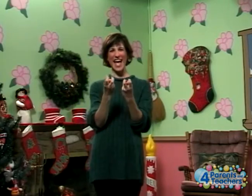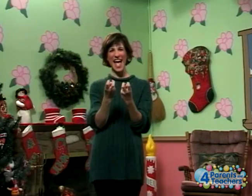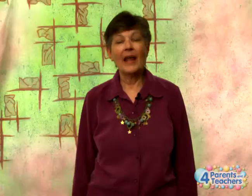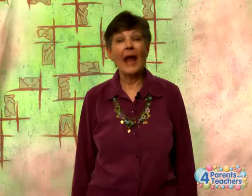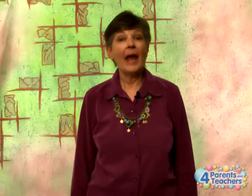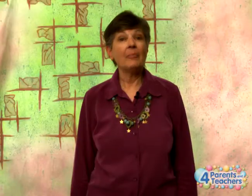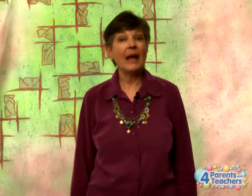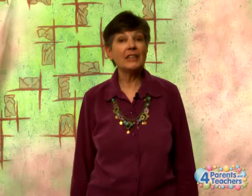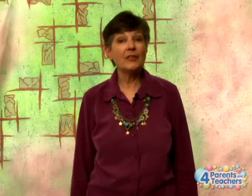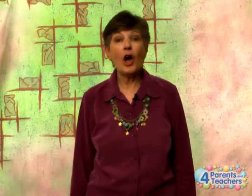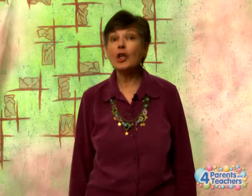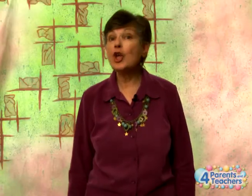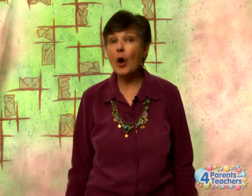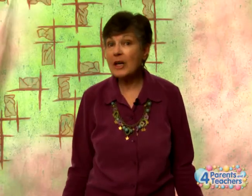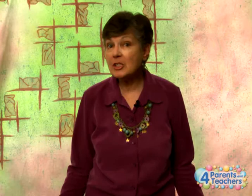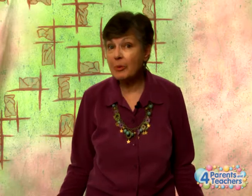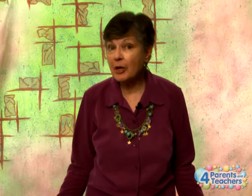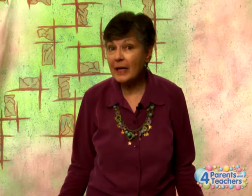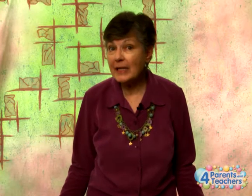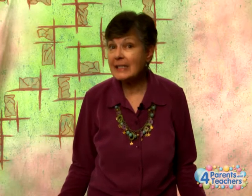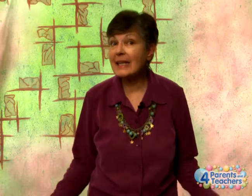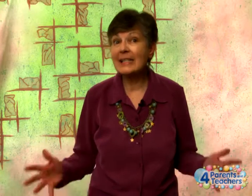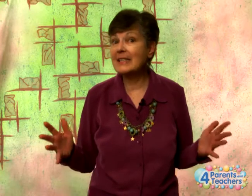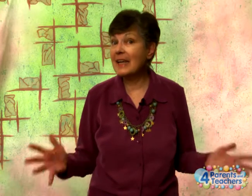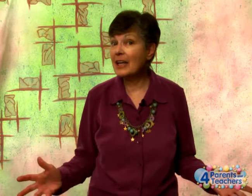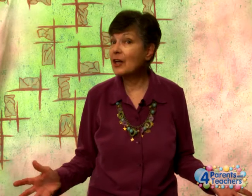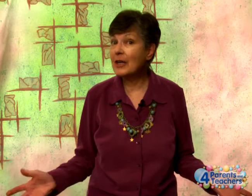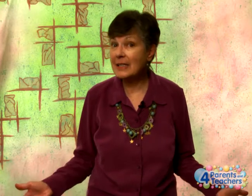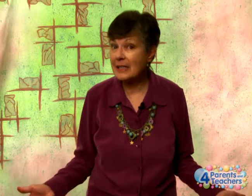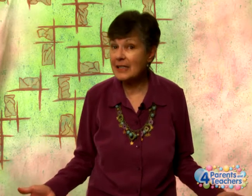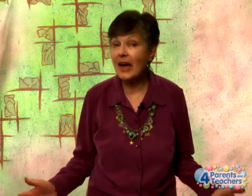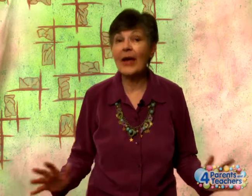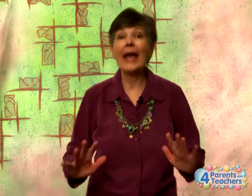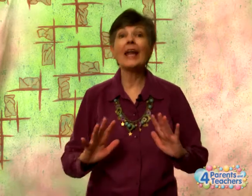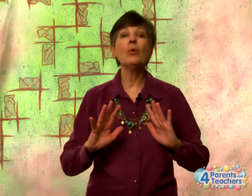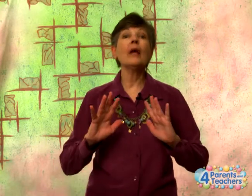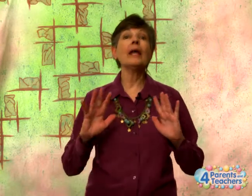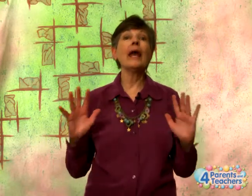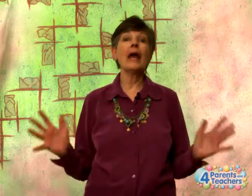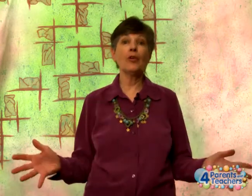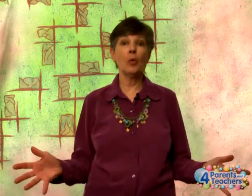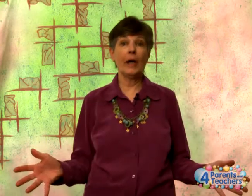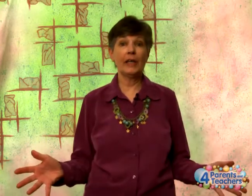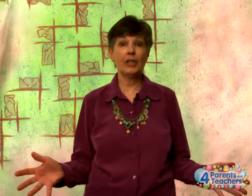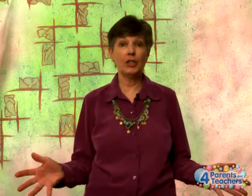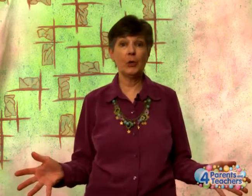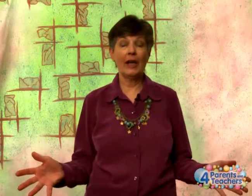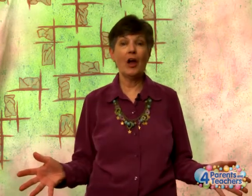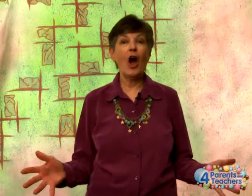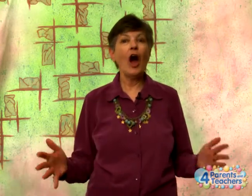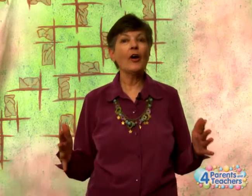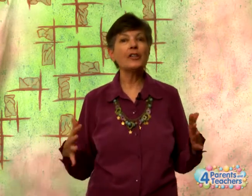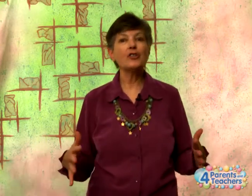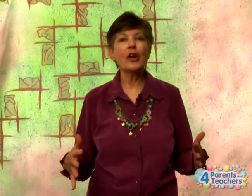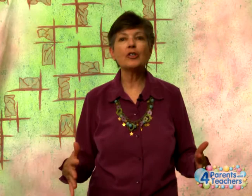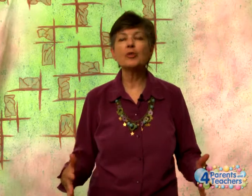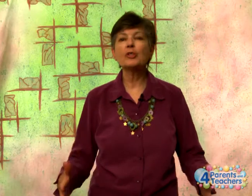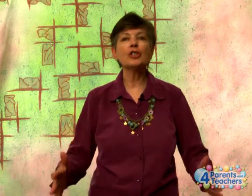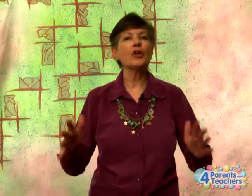And best of all, no experience is needed or necessary. Anyone and everyone can do it. Our instructors will show